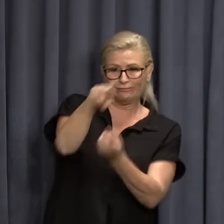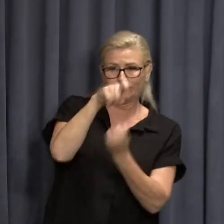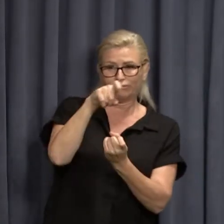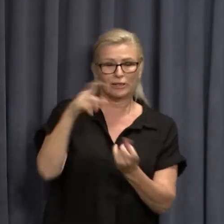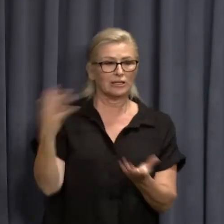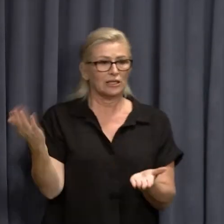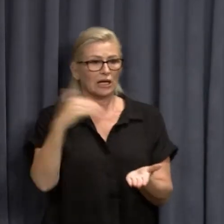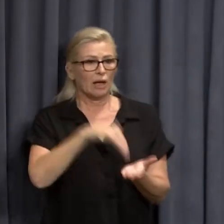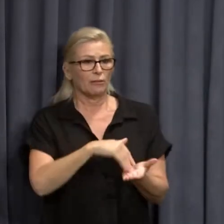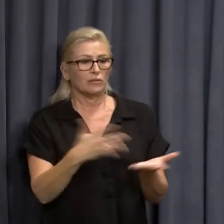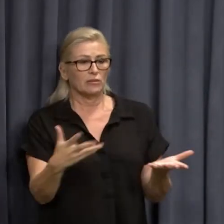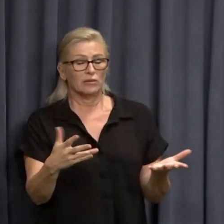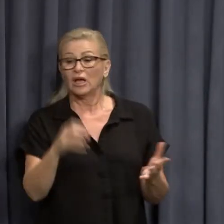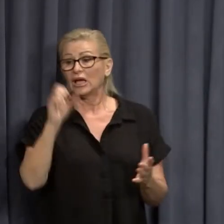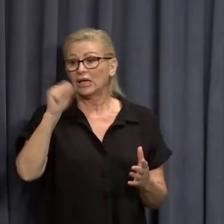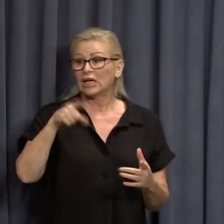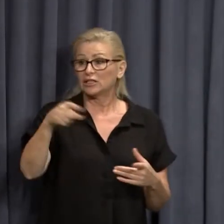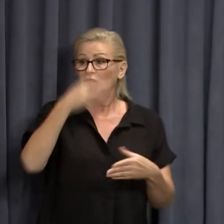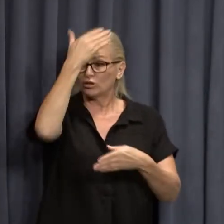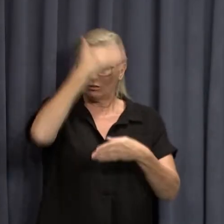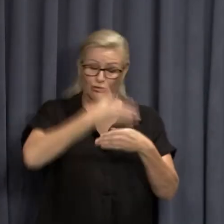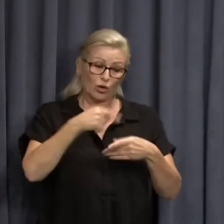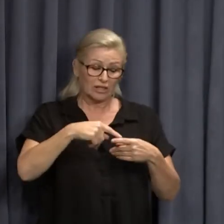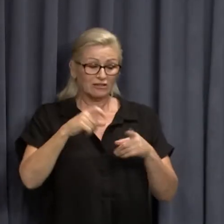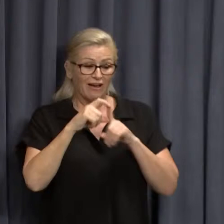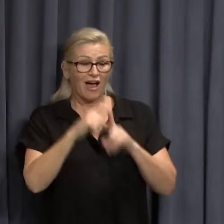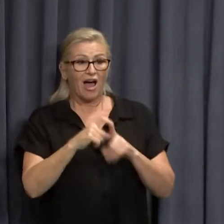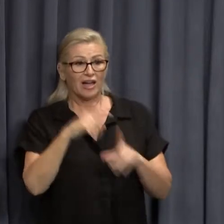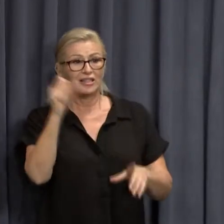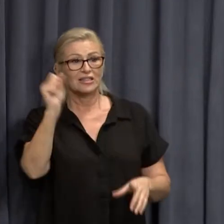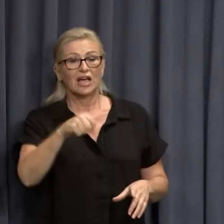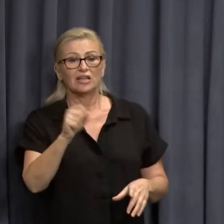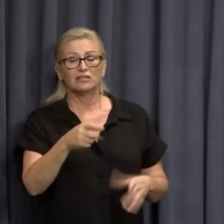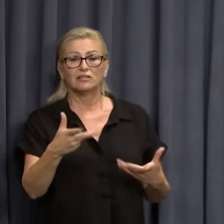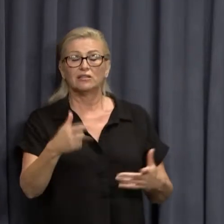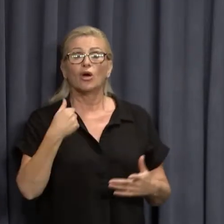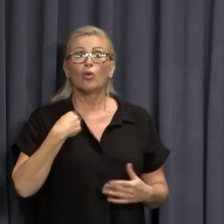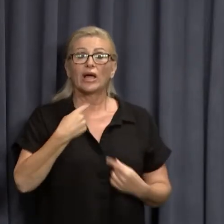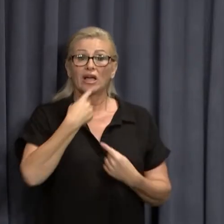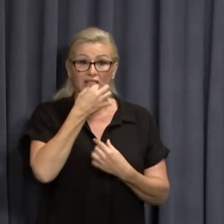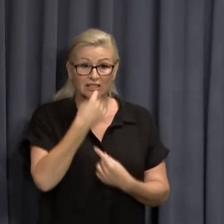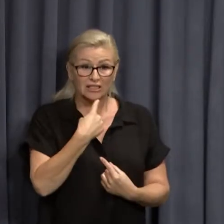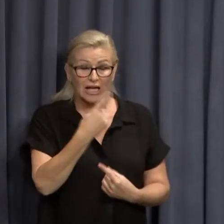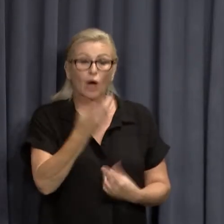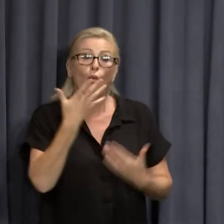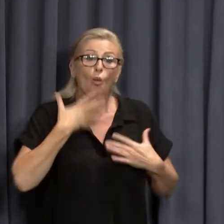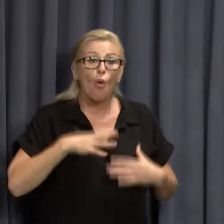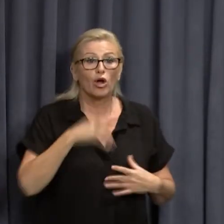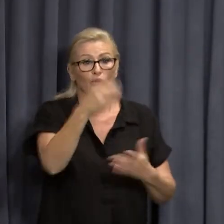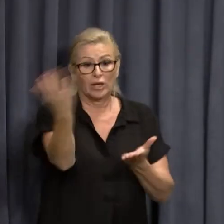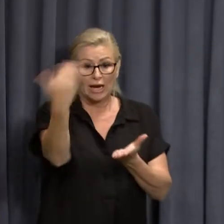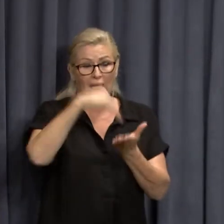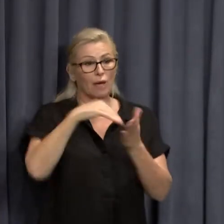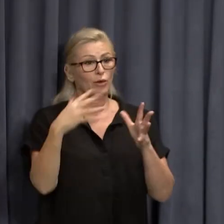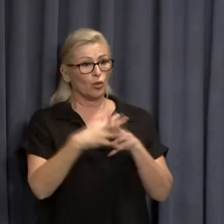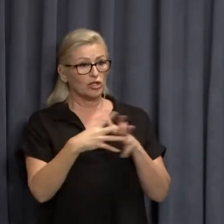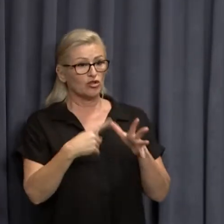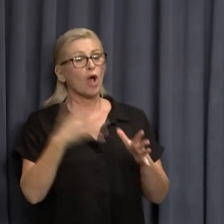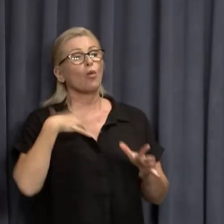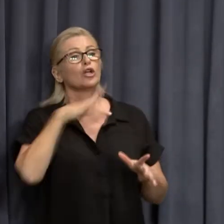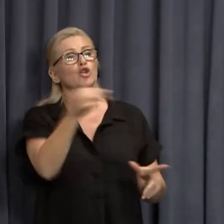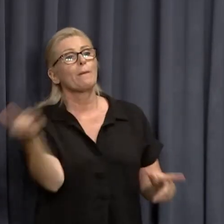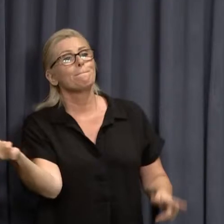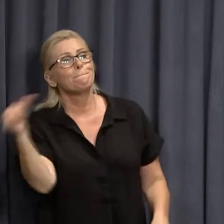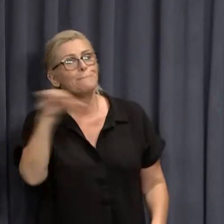there's no doubt that those border arrangements are challenging. So what we're saying is we want you to come to Western Australia. We want you to come back to Western